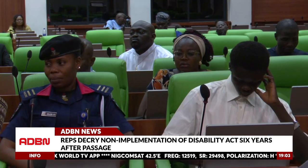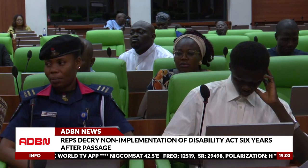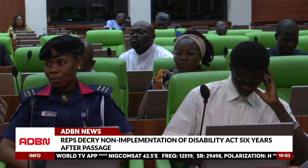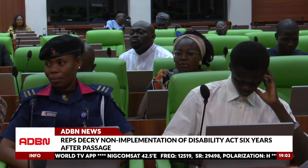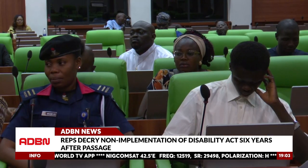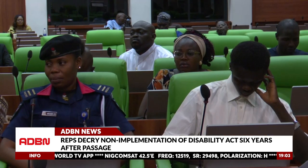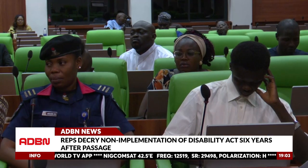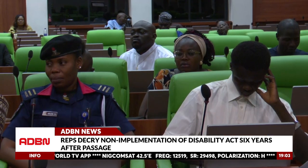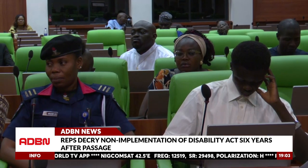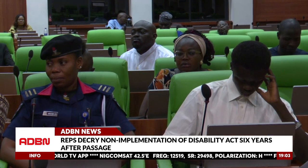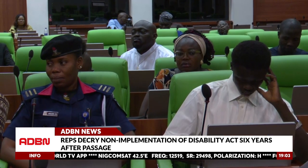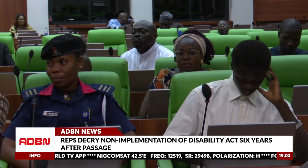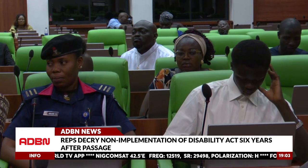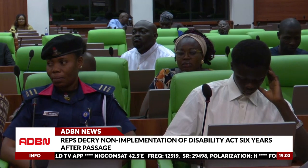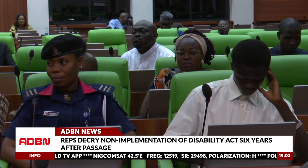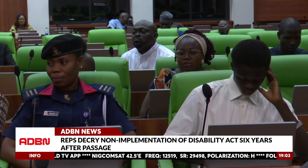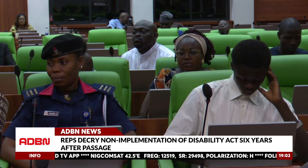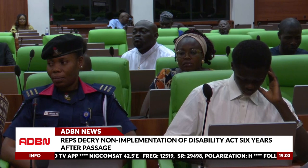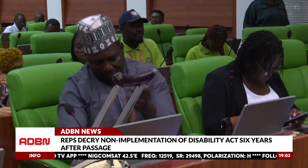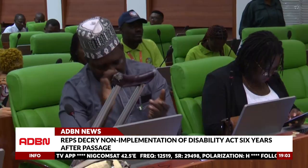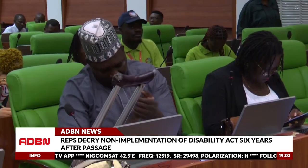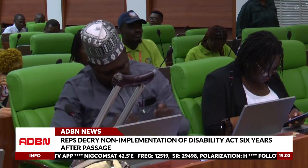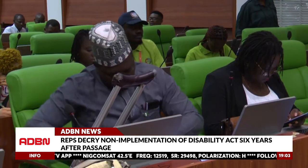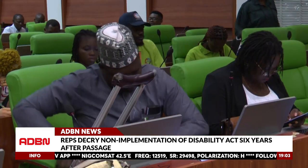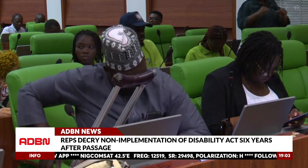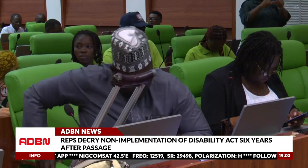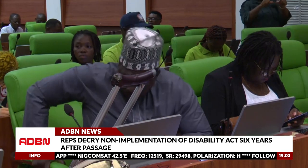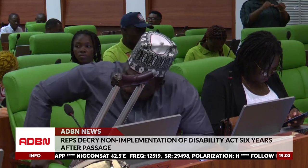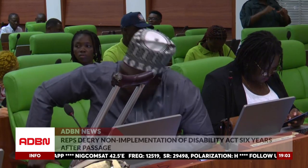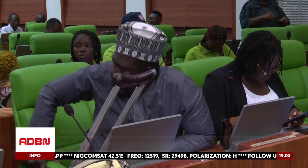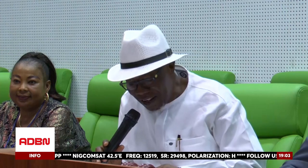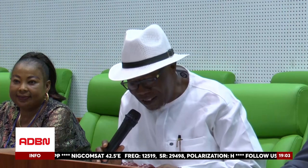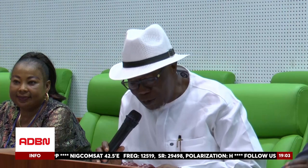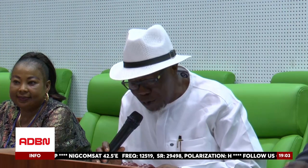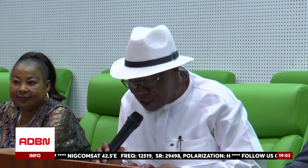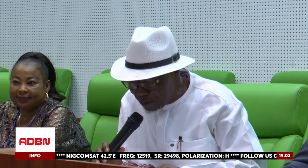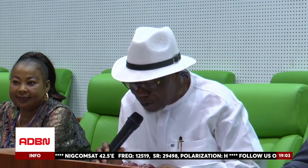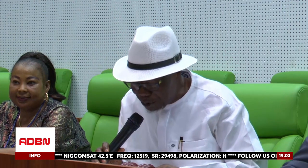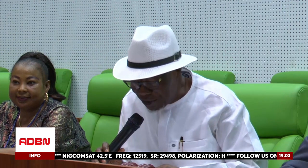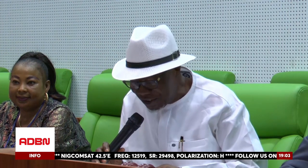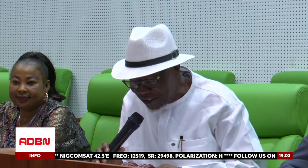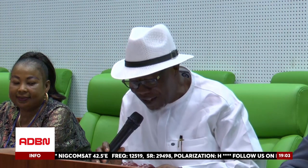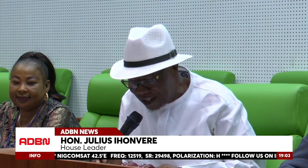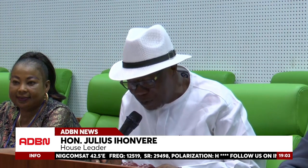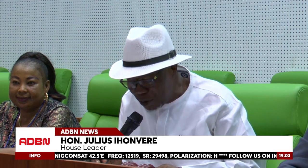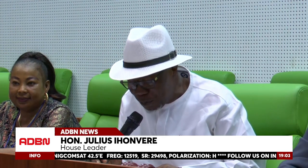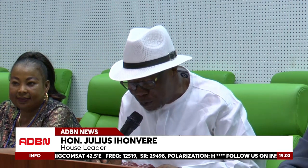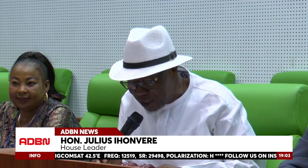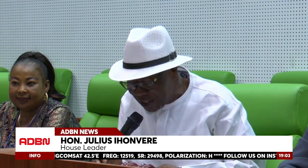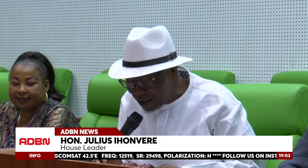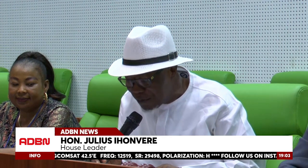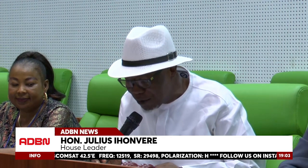impactful progress on the implementation of the law. It is worthy of note that